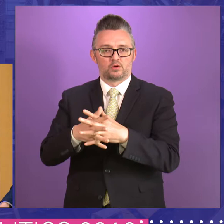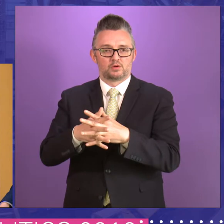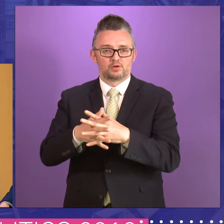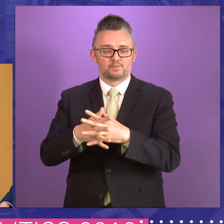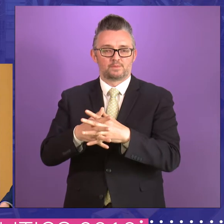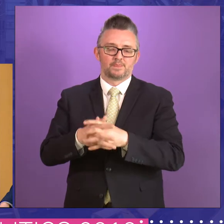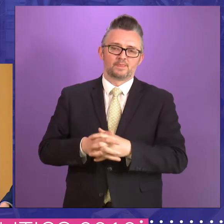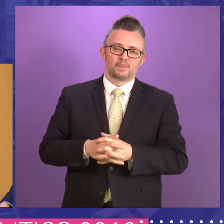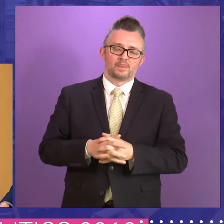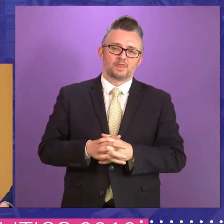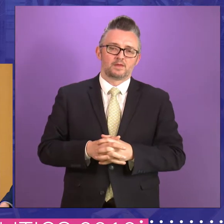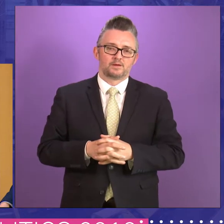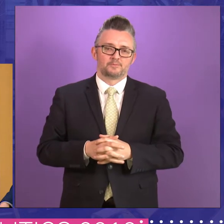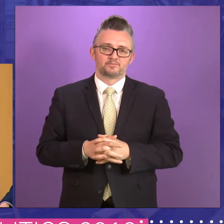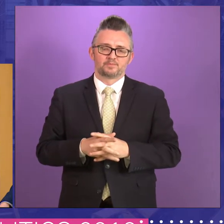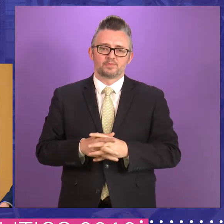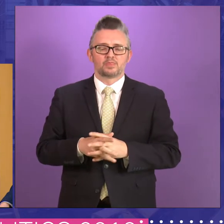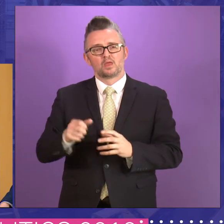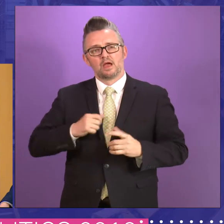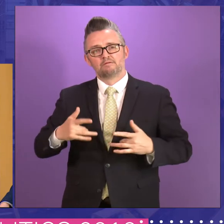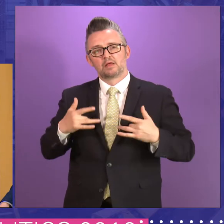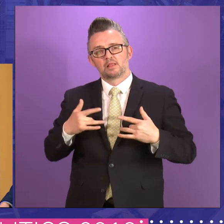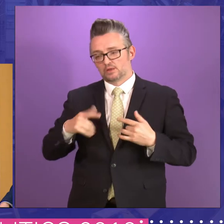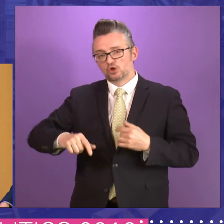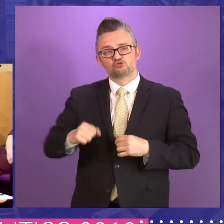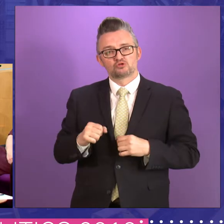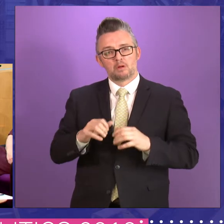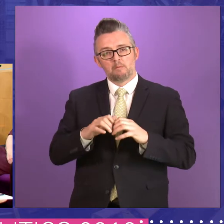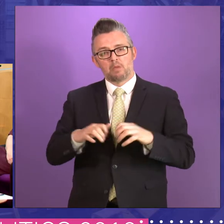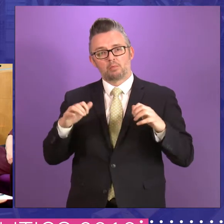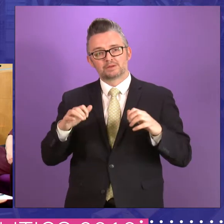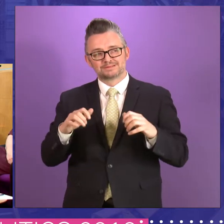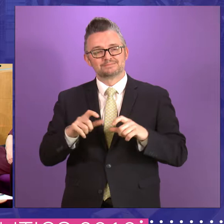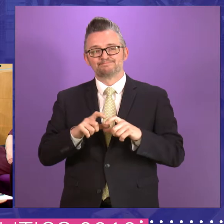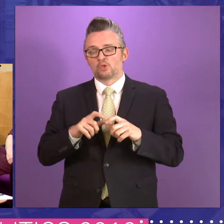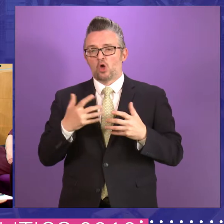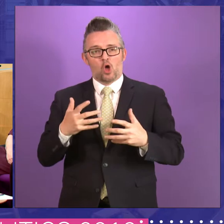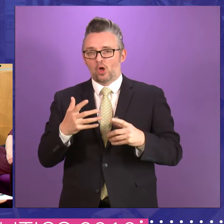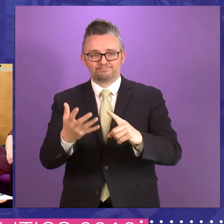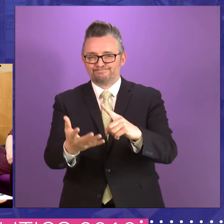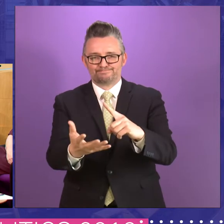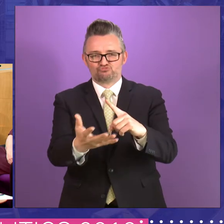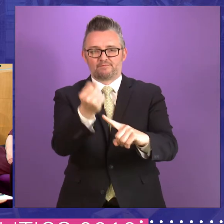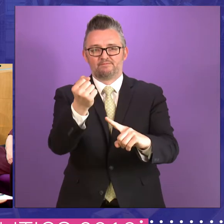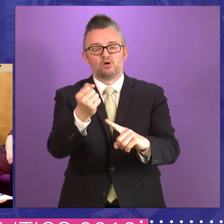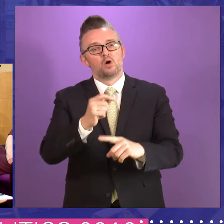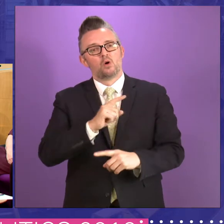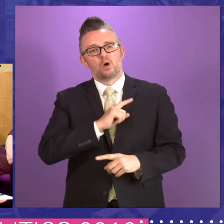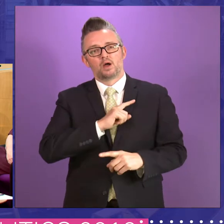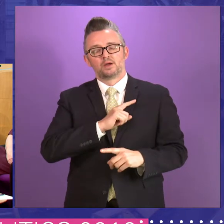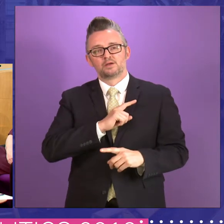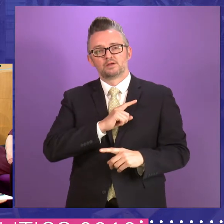feel that, if I may say so, I think the Scottish Parliament has got a distance still to travel, because it seems to me